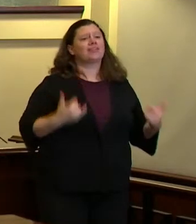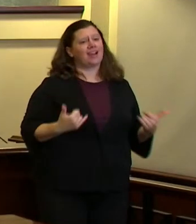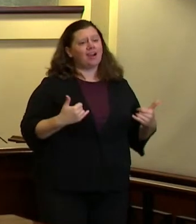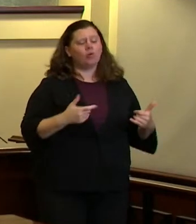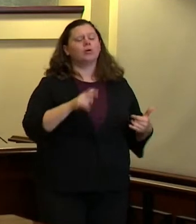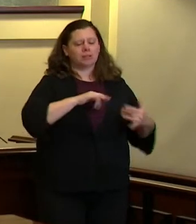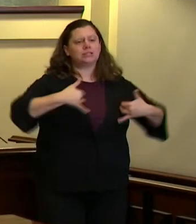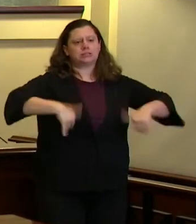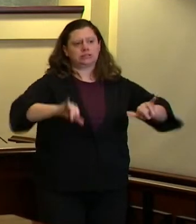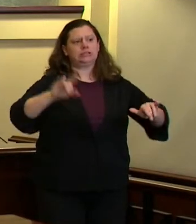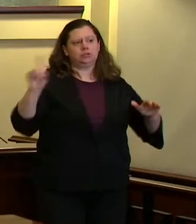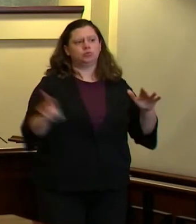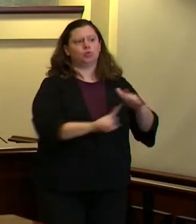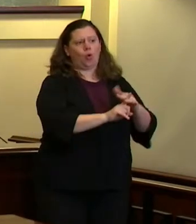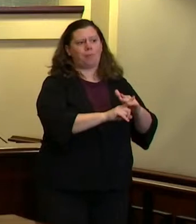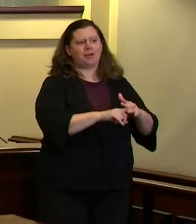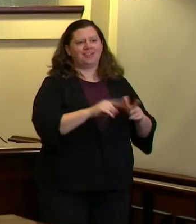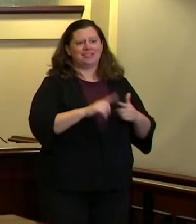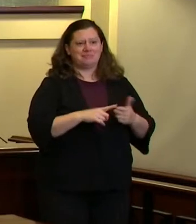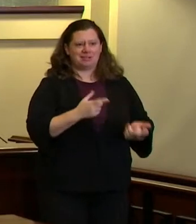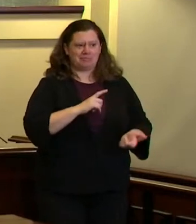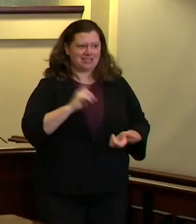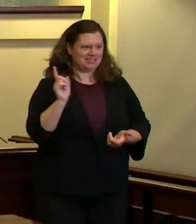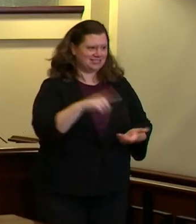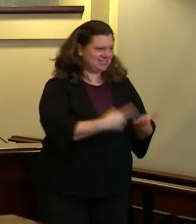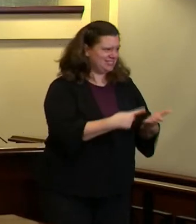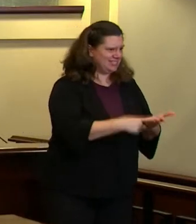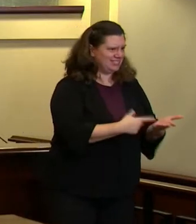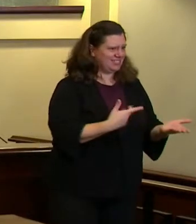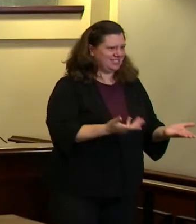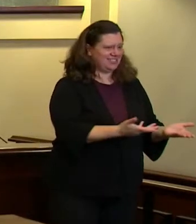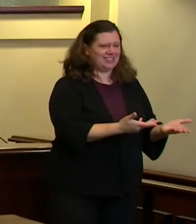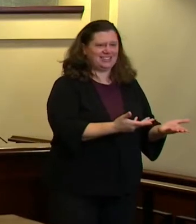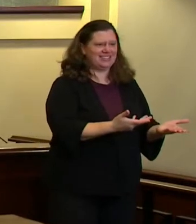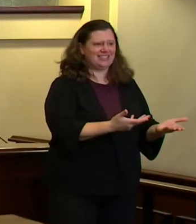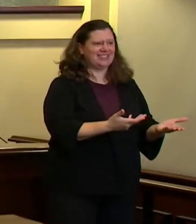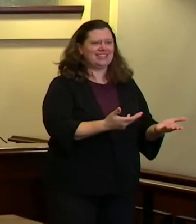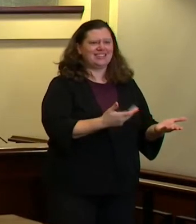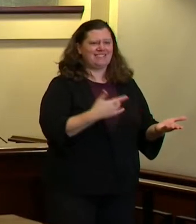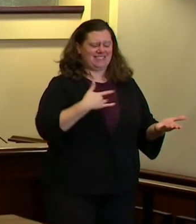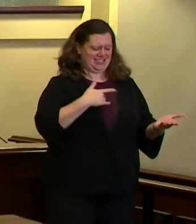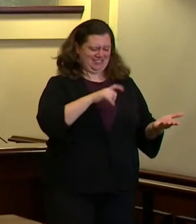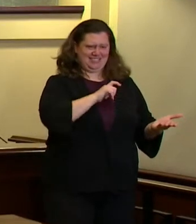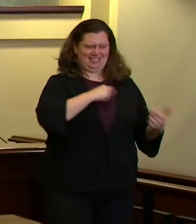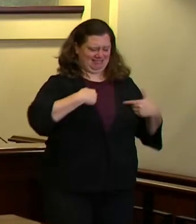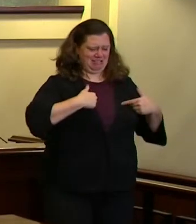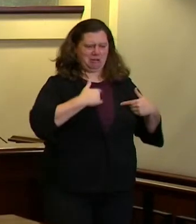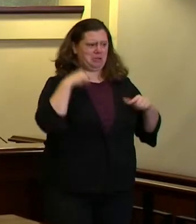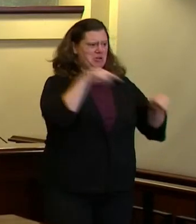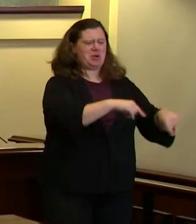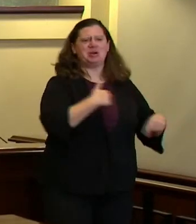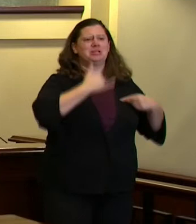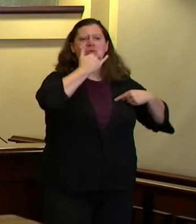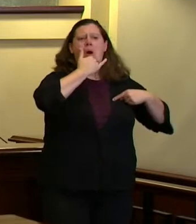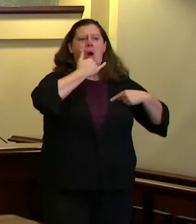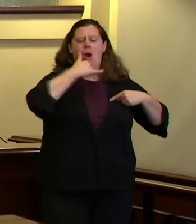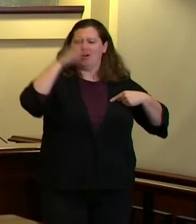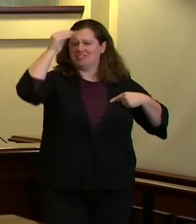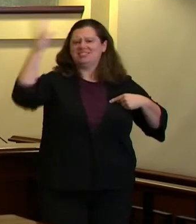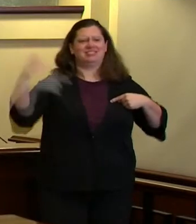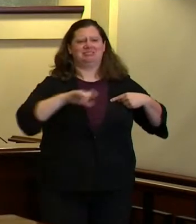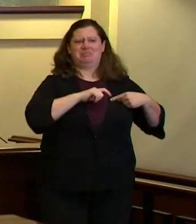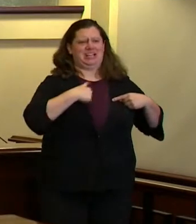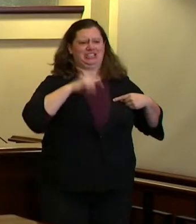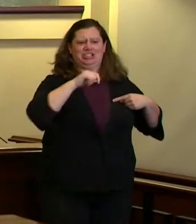agree that they are not necessarily the right people to show up for those kinds of interventative calls when there's somebody in crisis